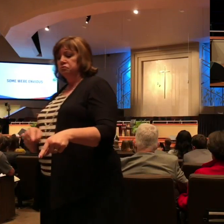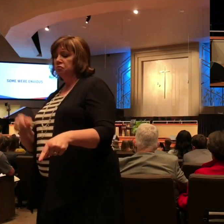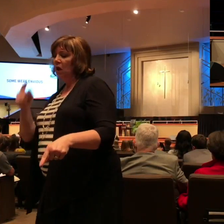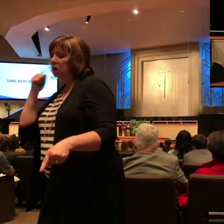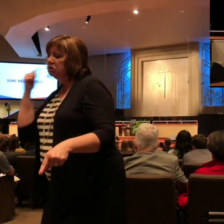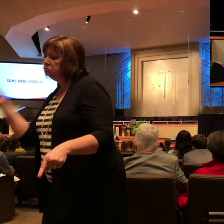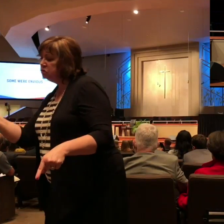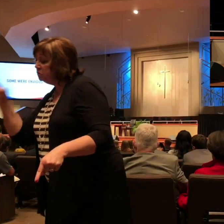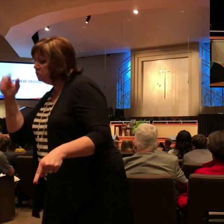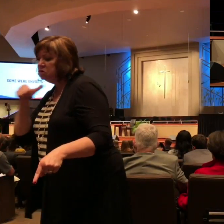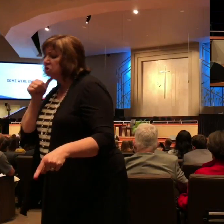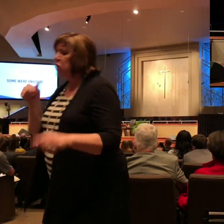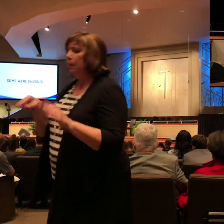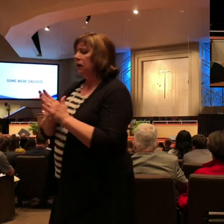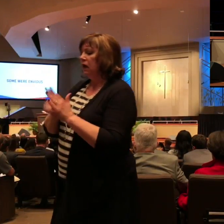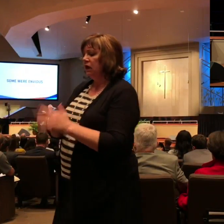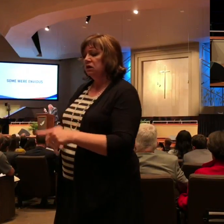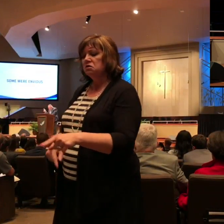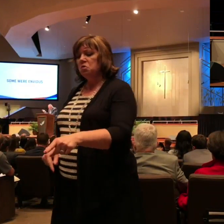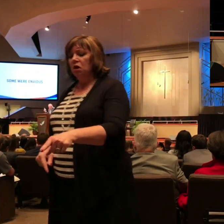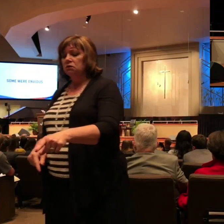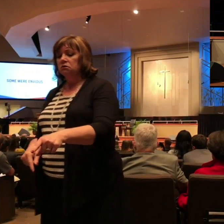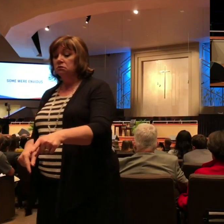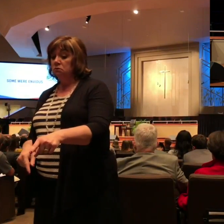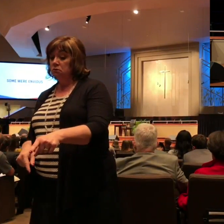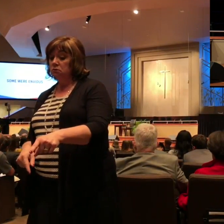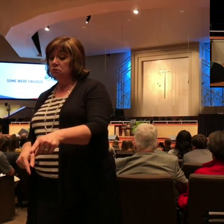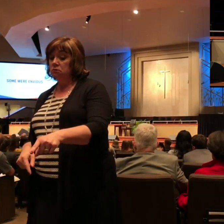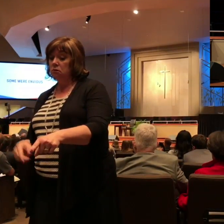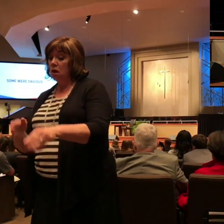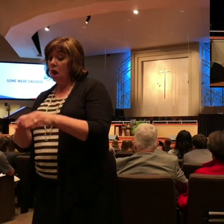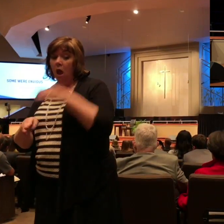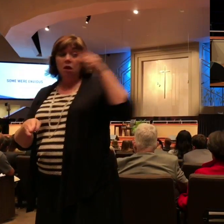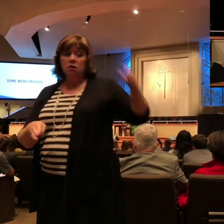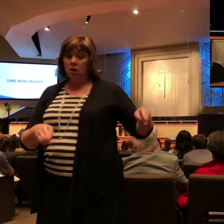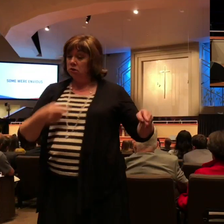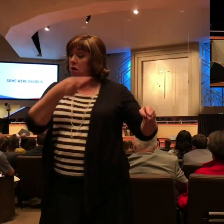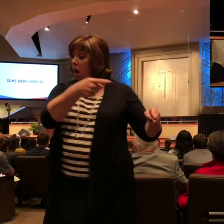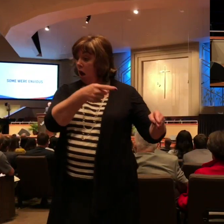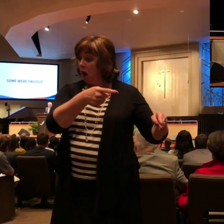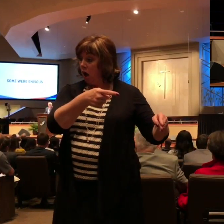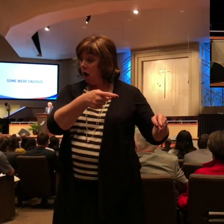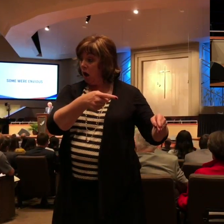I don't mean to be negative, but here's the kind of eggs that they're producing next door. You need to step it up.